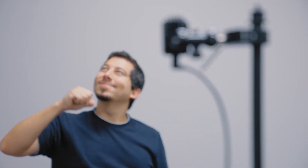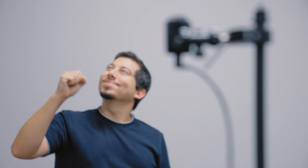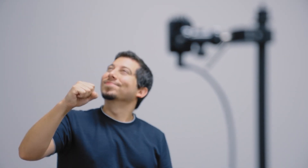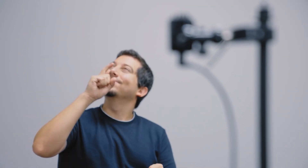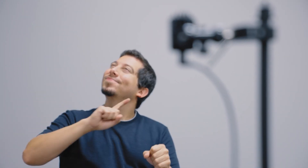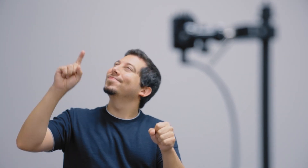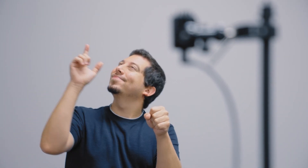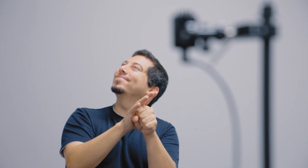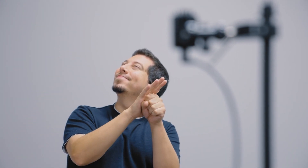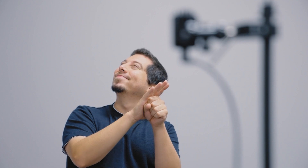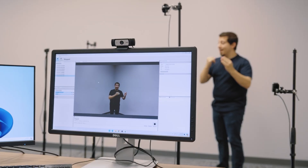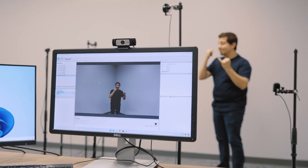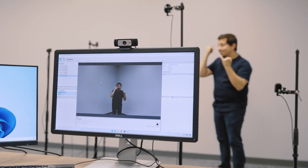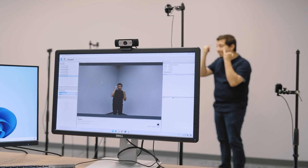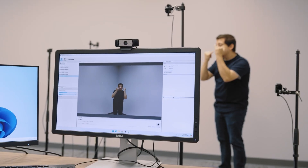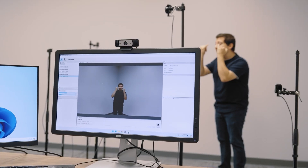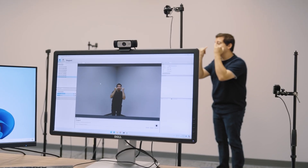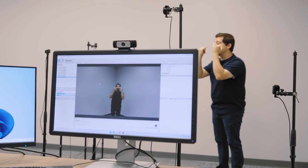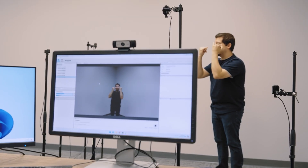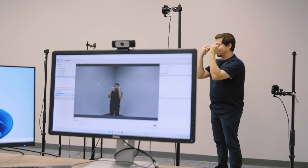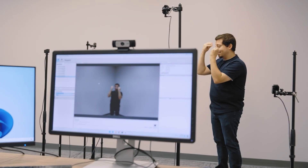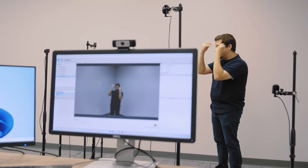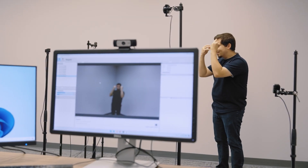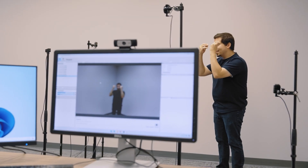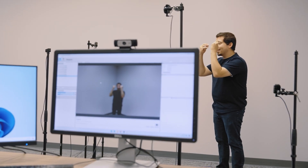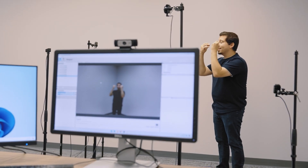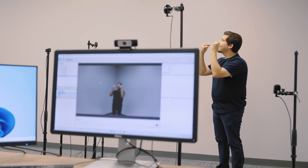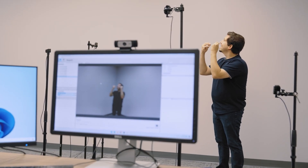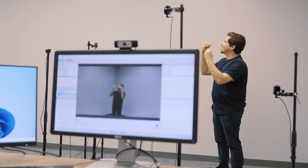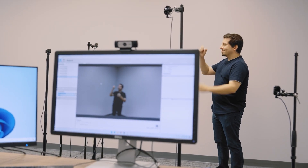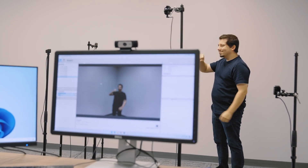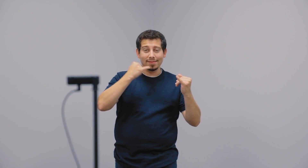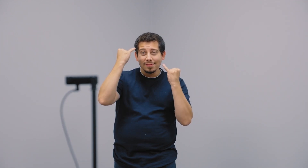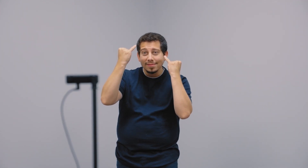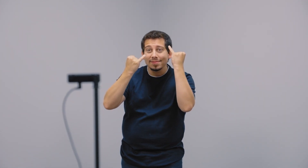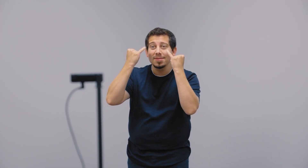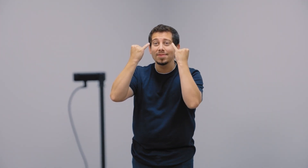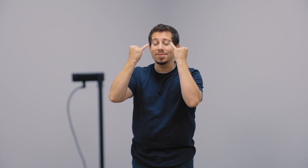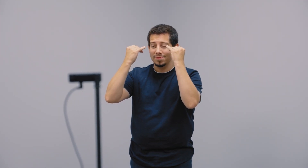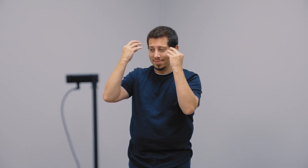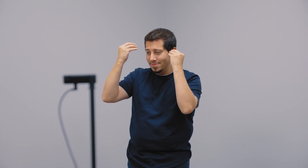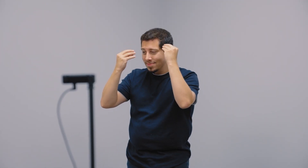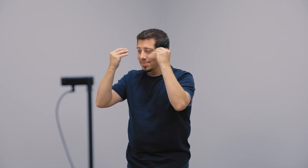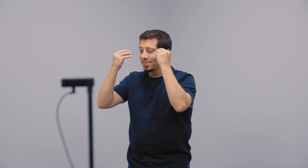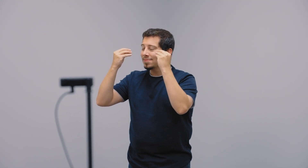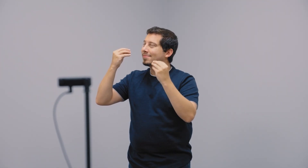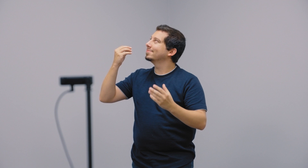on video recordings of a deaf translator's face, hands, body movements and expressions, bringing the Gospel